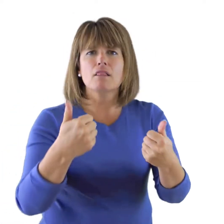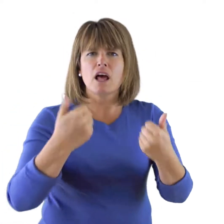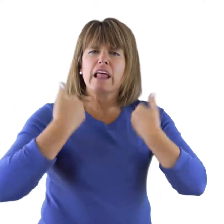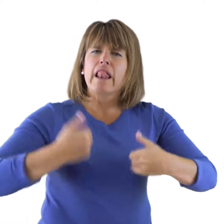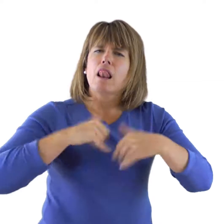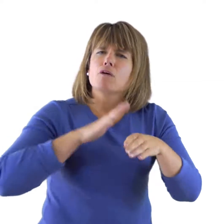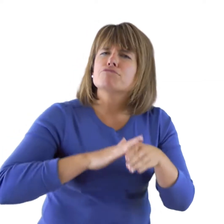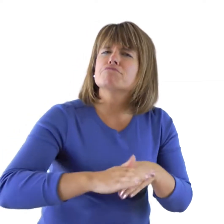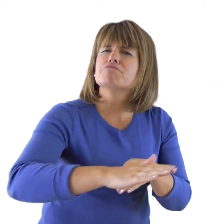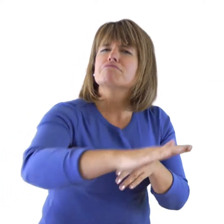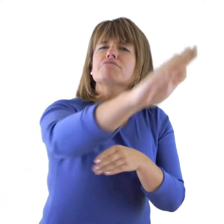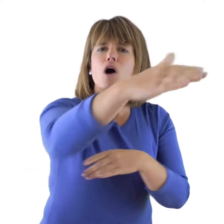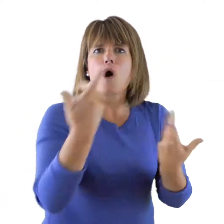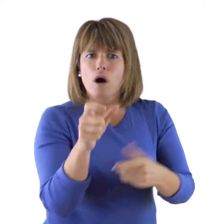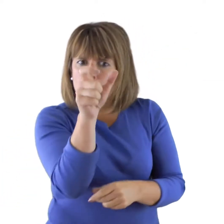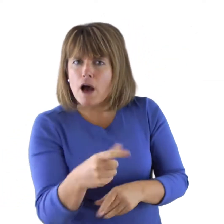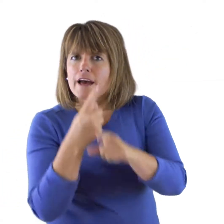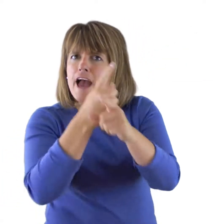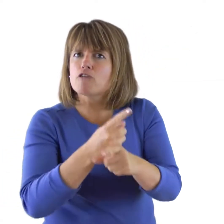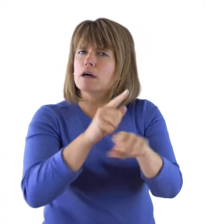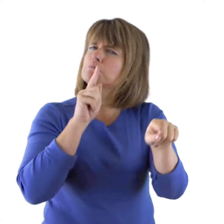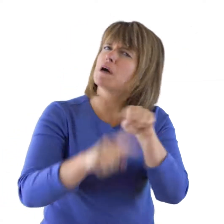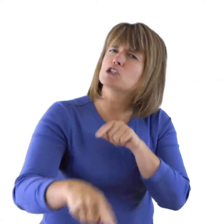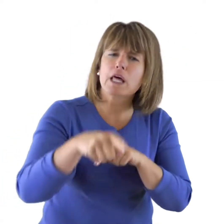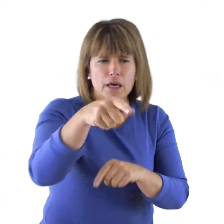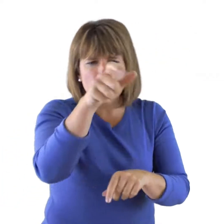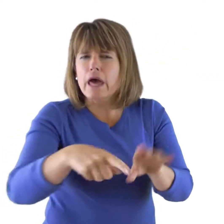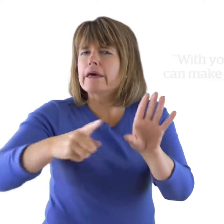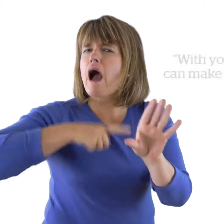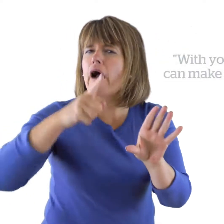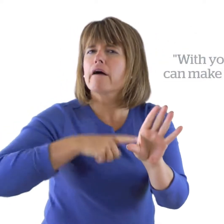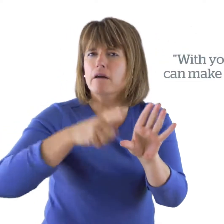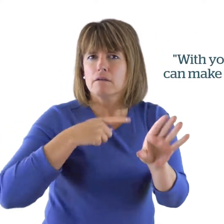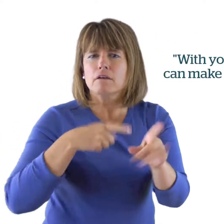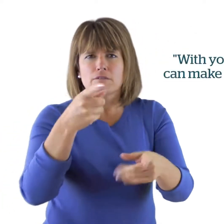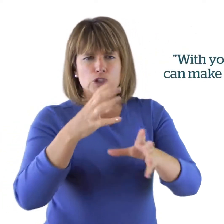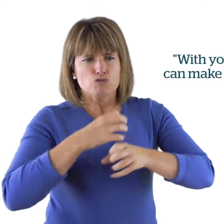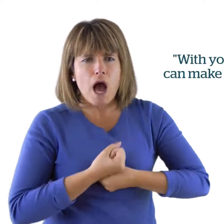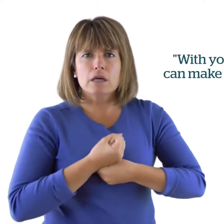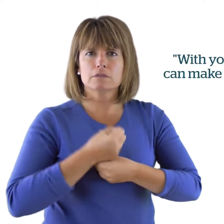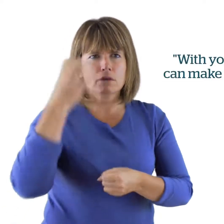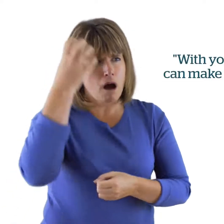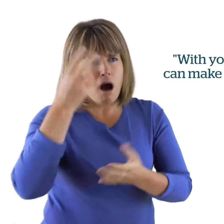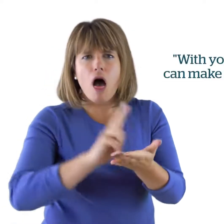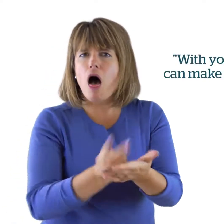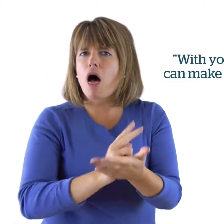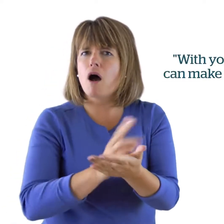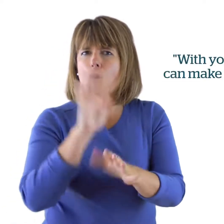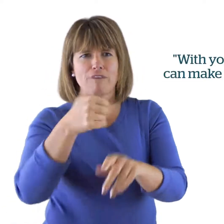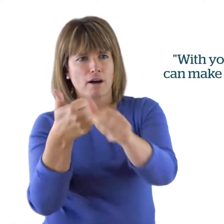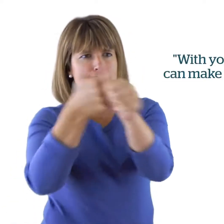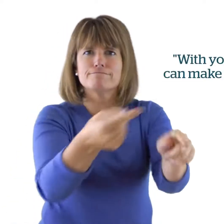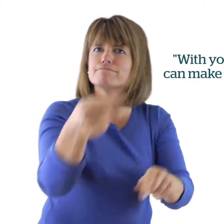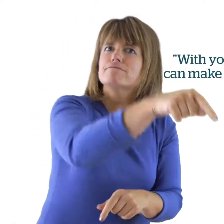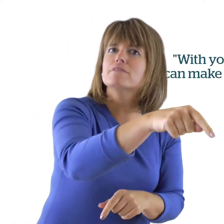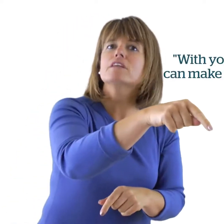particularly affect young people such as stress and anxiety. With your support and feedback Healthwatch Bristol can make a difference